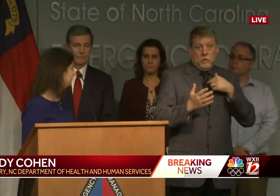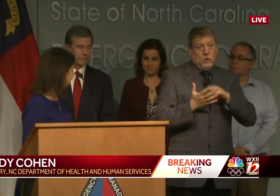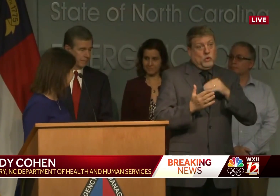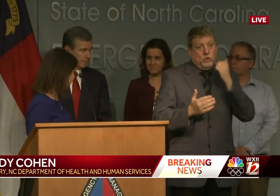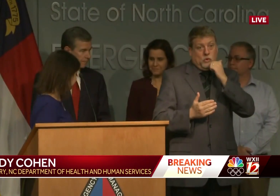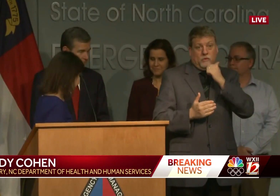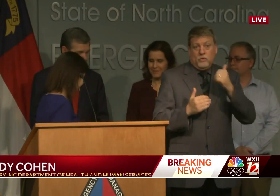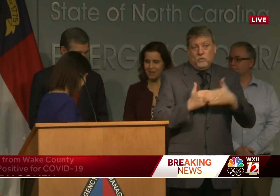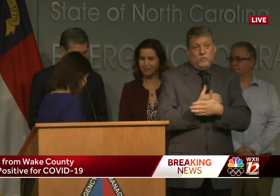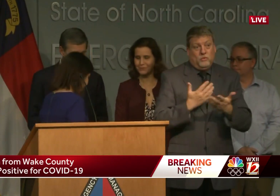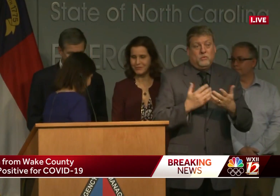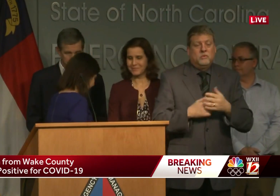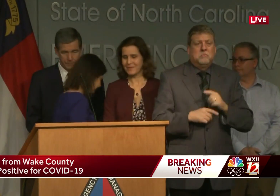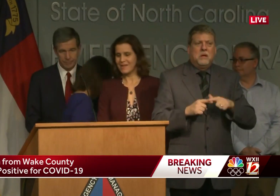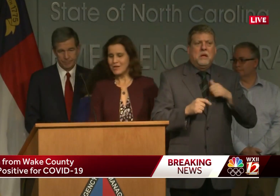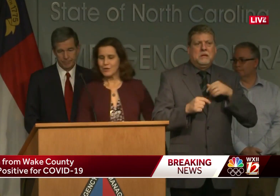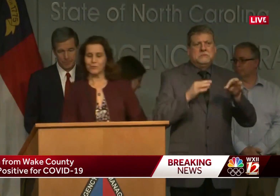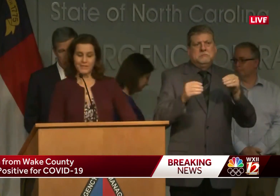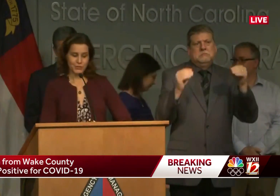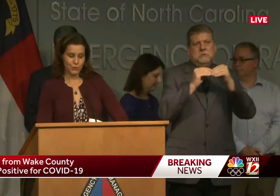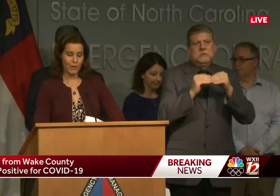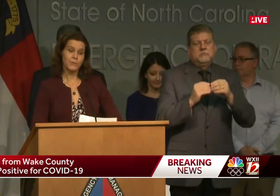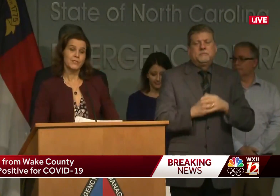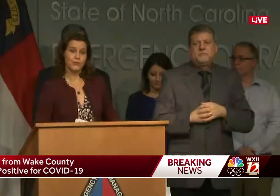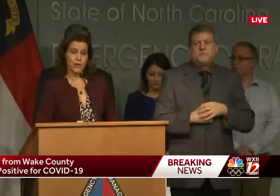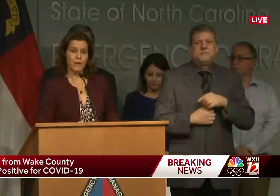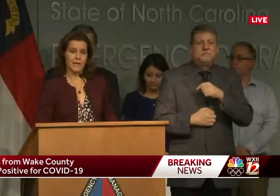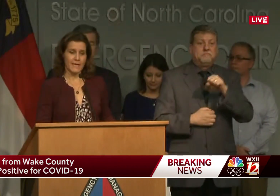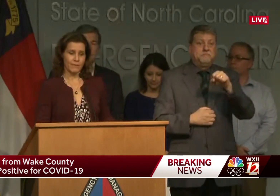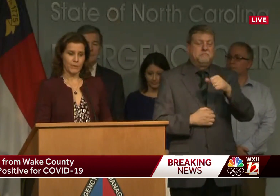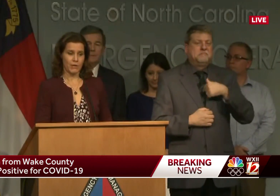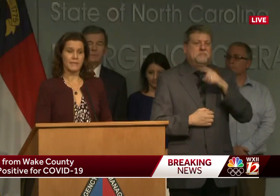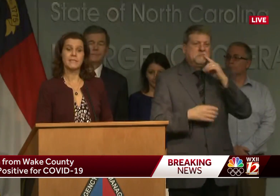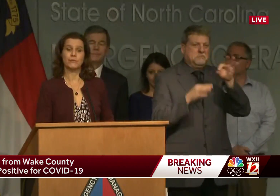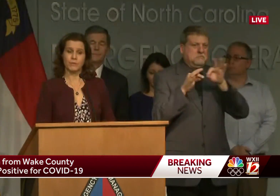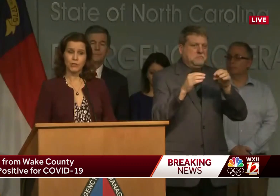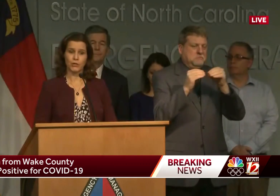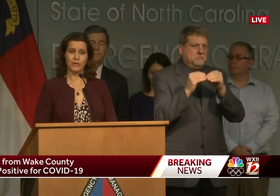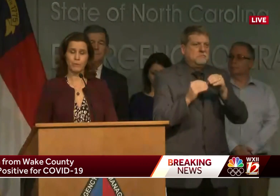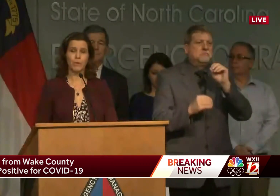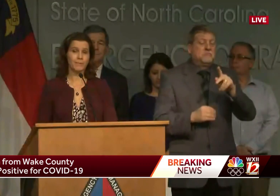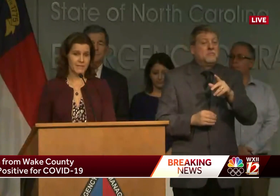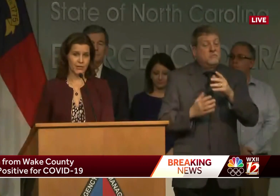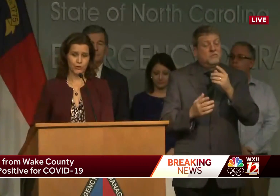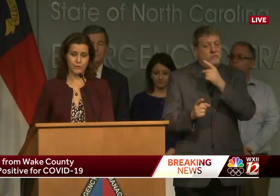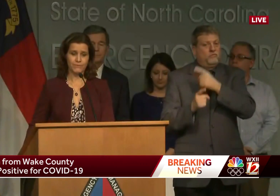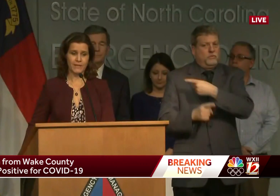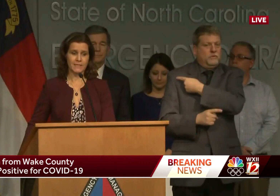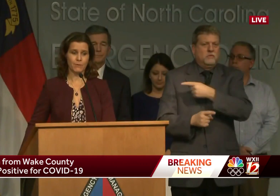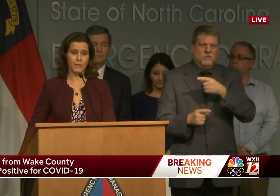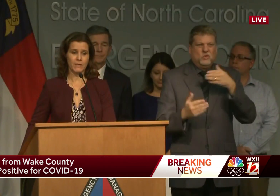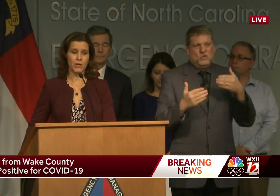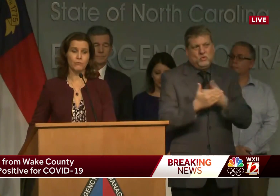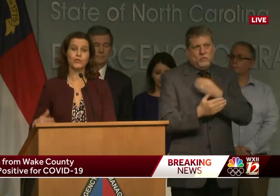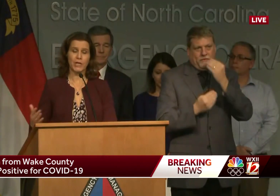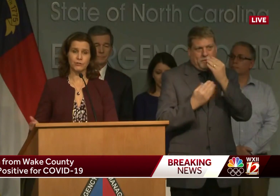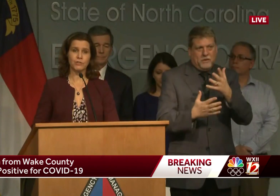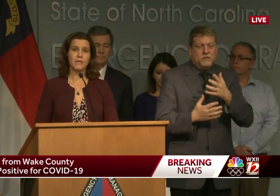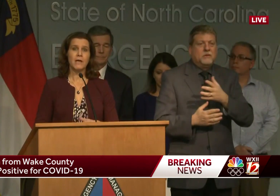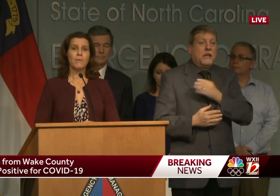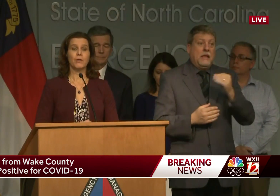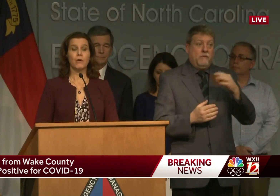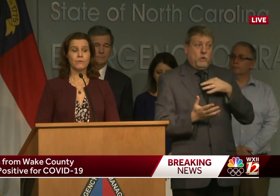every day. Absolutely. Right. So what we do know, and again, we are continuing to learn, and we will update you if things that we know